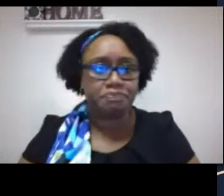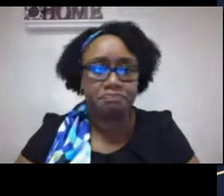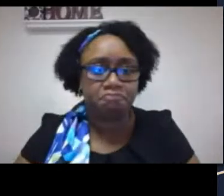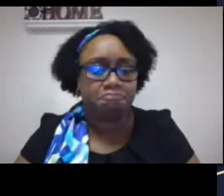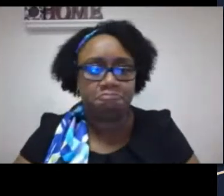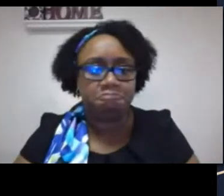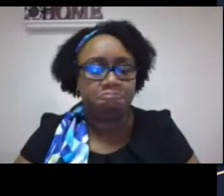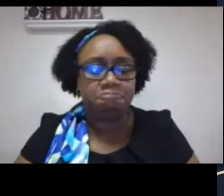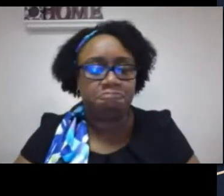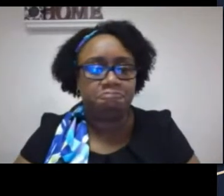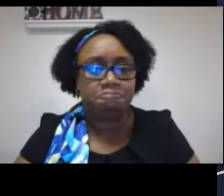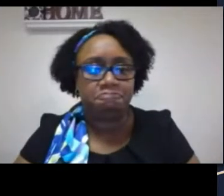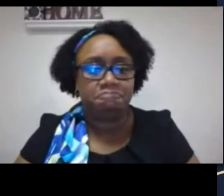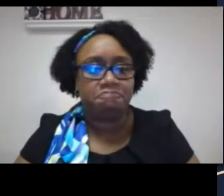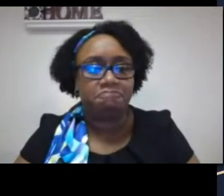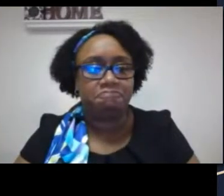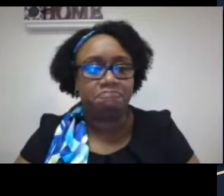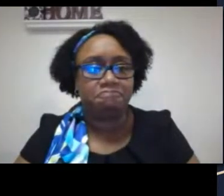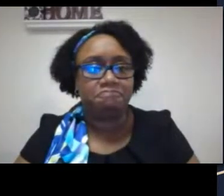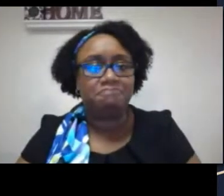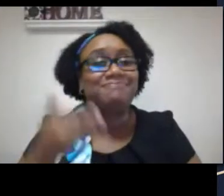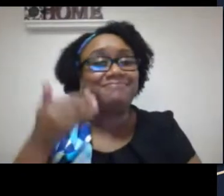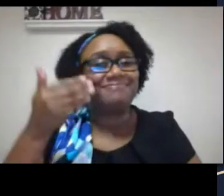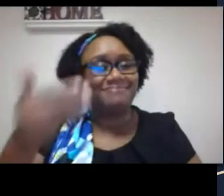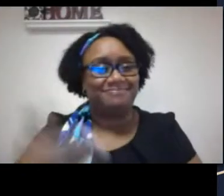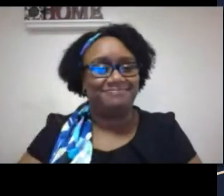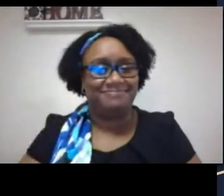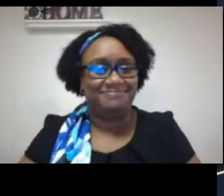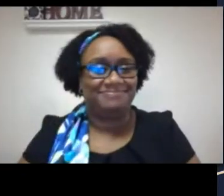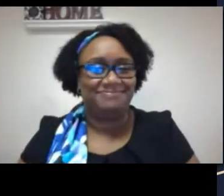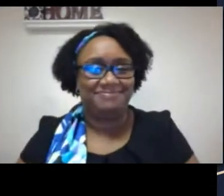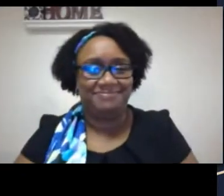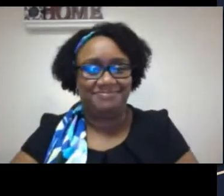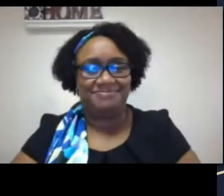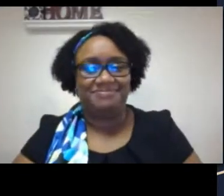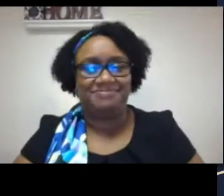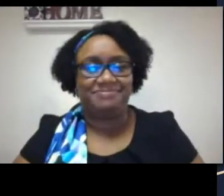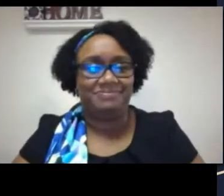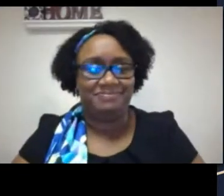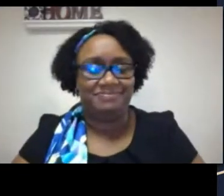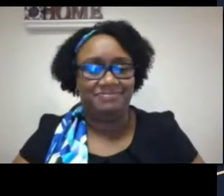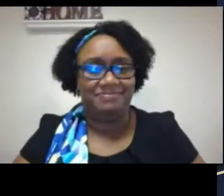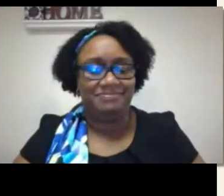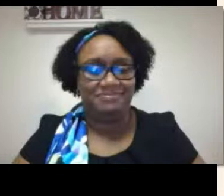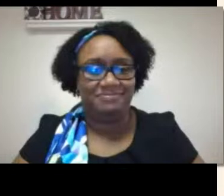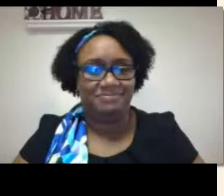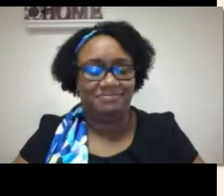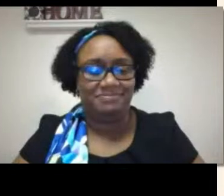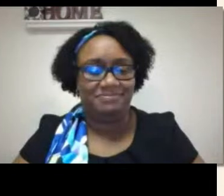But in general, it is not a deterrent to acquiring language. Next slide, please.